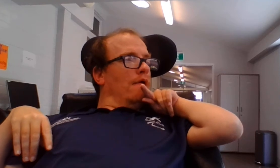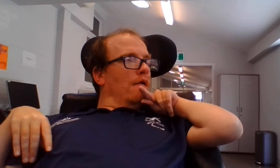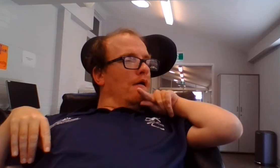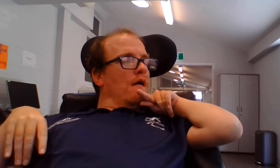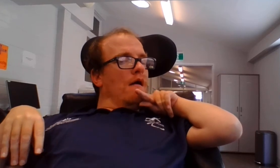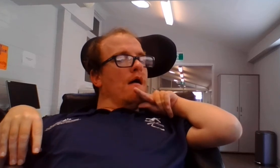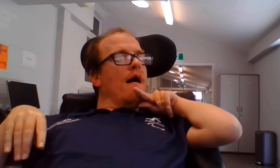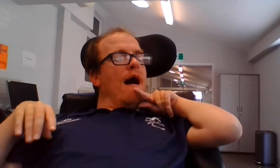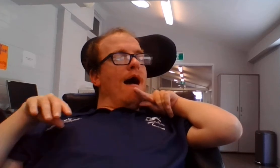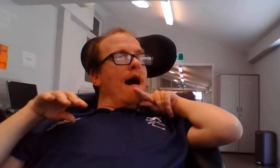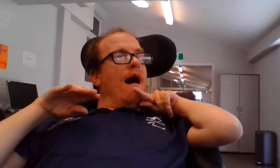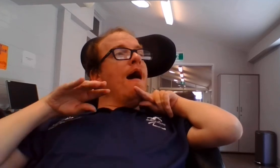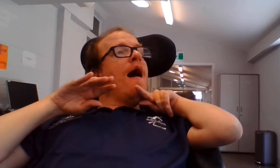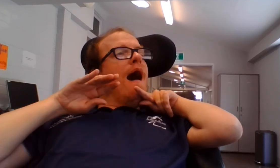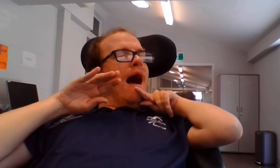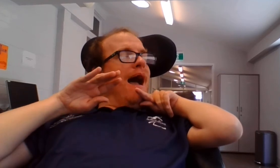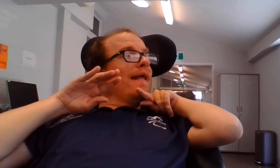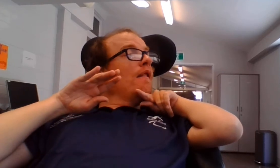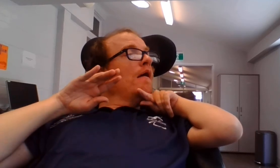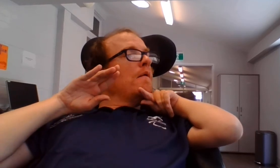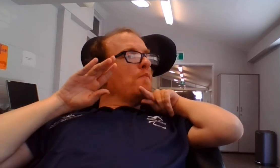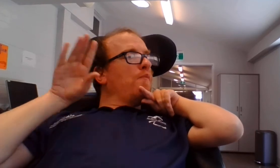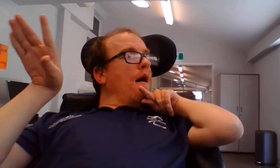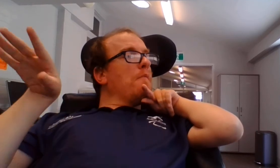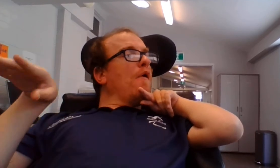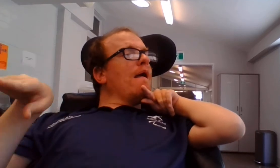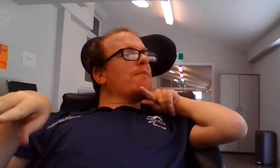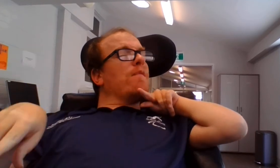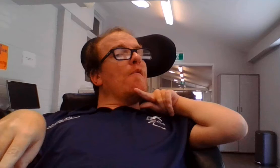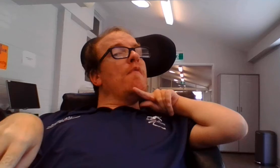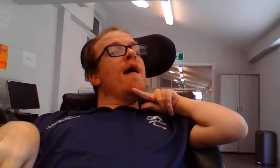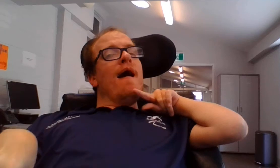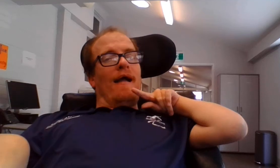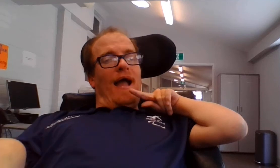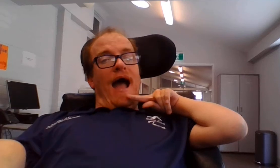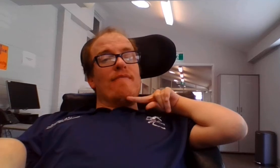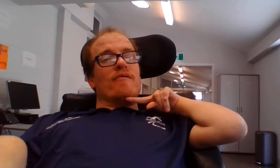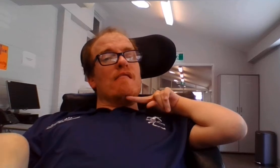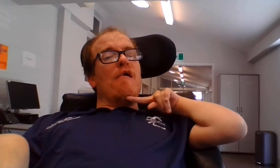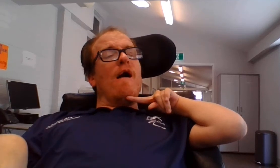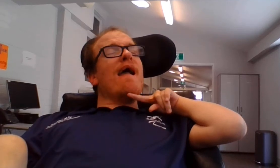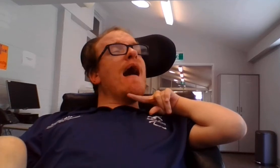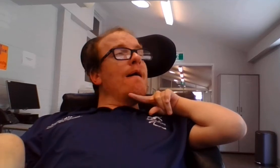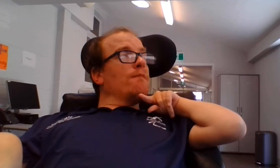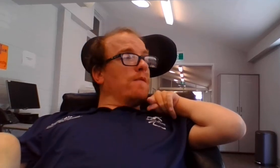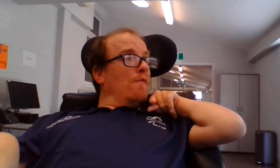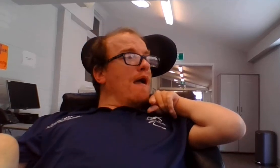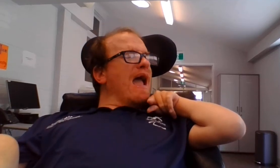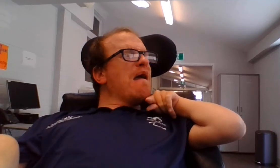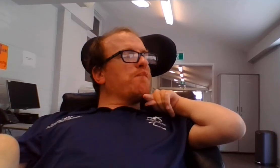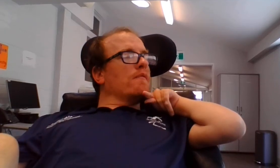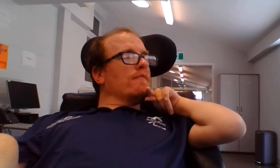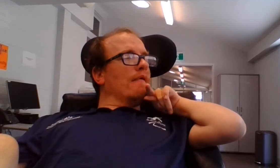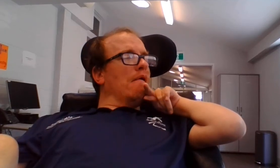Always Barry, thank you. And bye-bye from Cass and I, and from episode